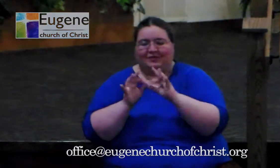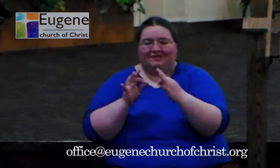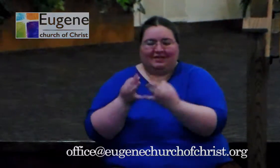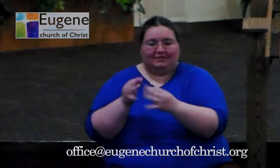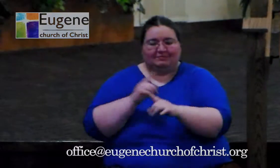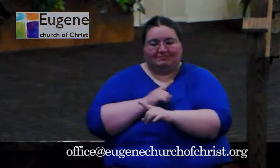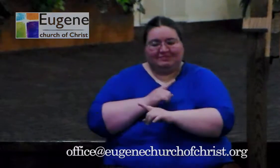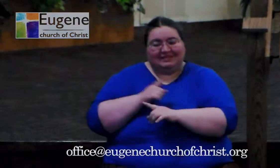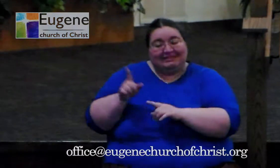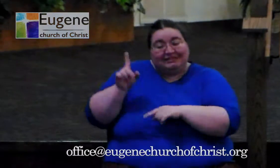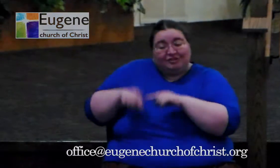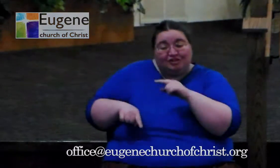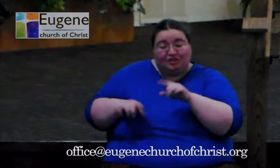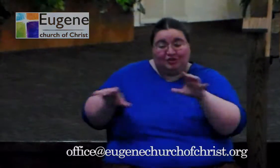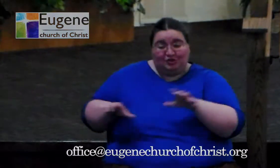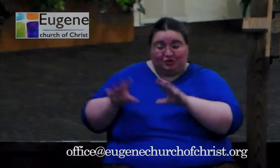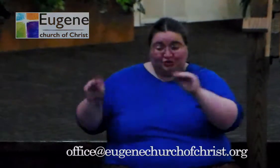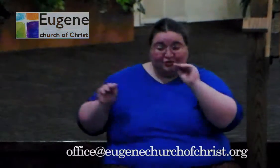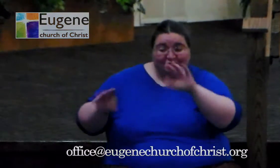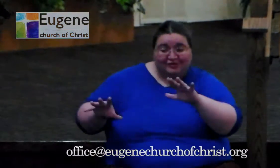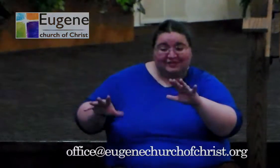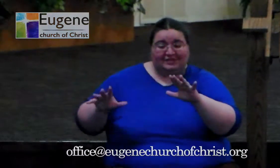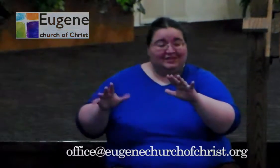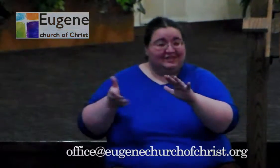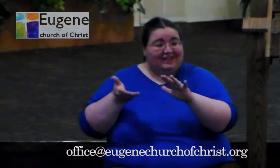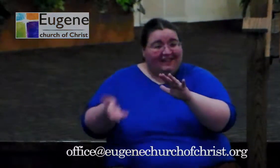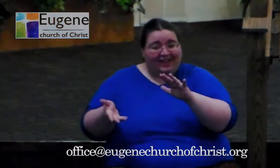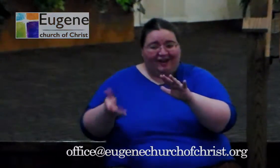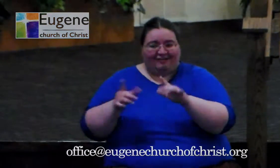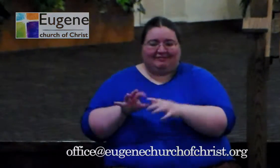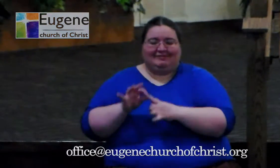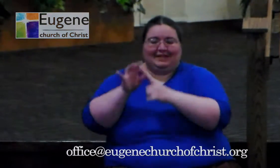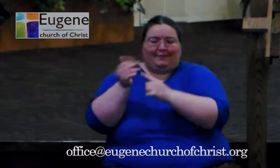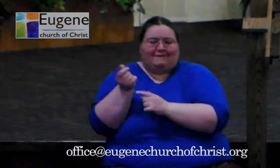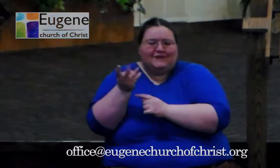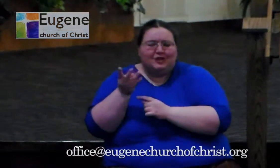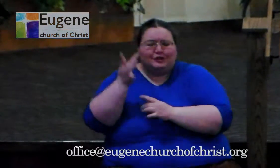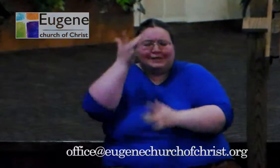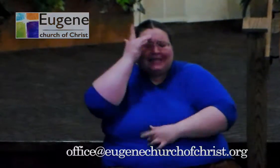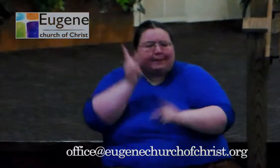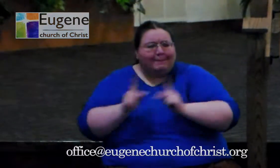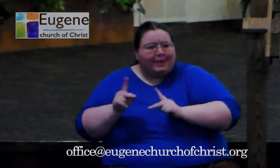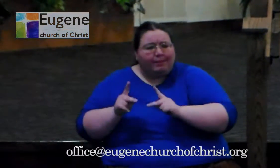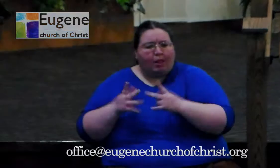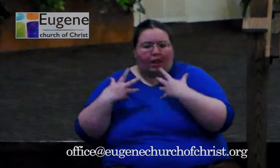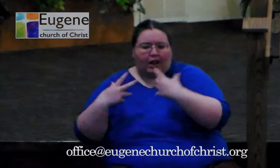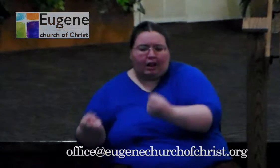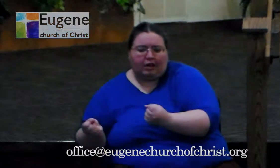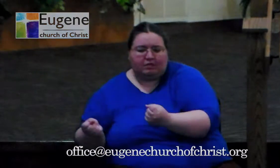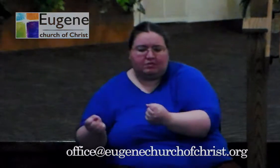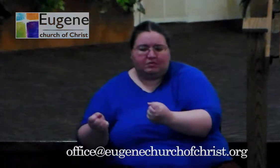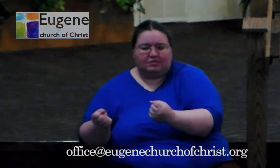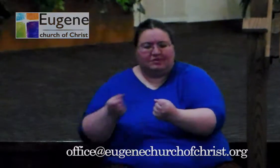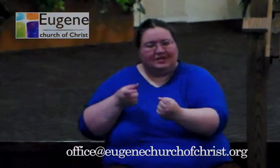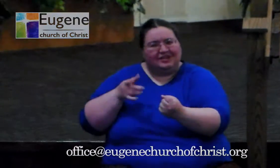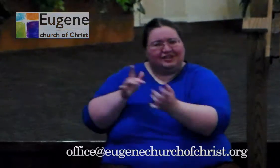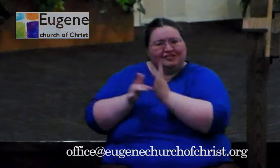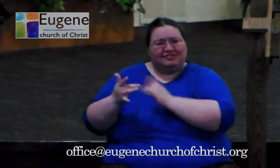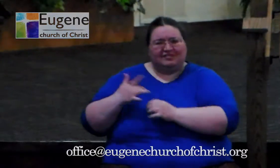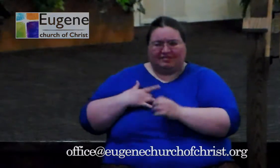do any miracles there except lay the hands on a few sick people and heal them. He was amazed at their lack of faith. Go ahead to the